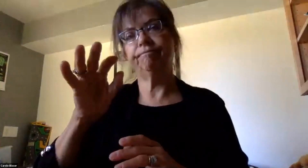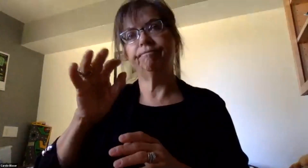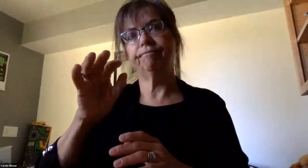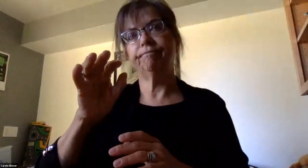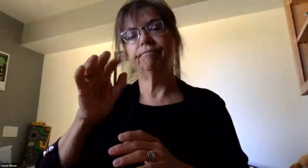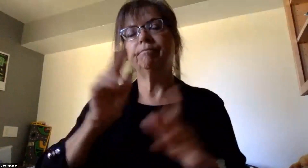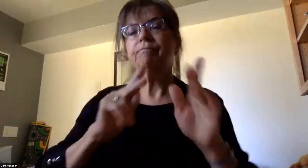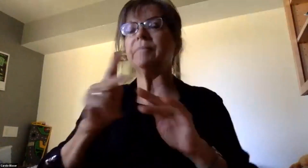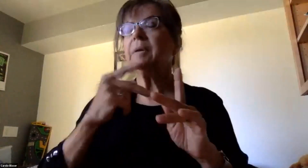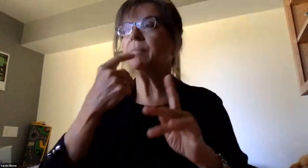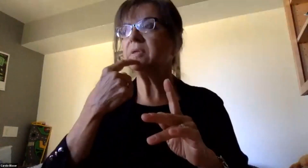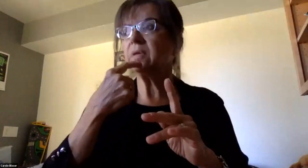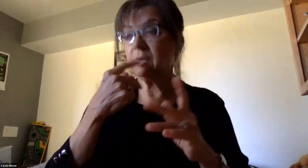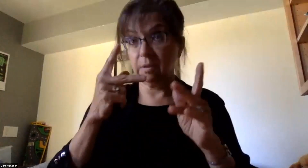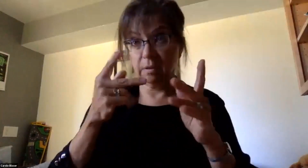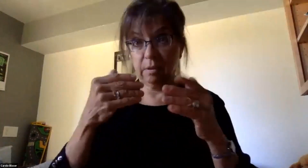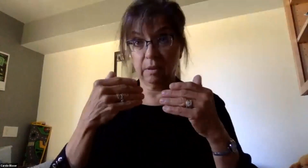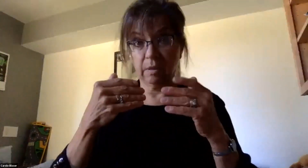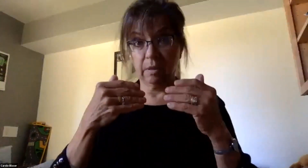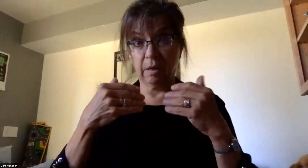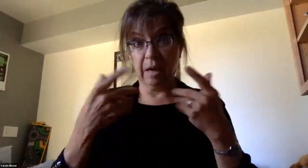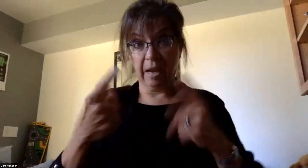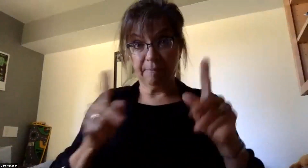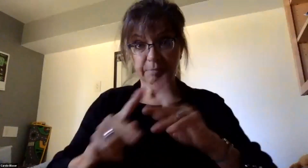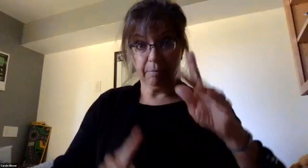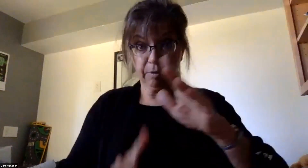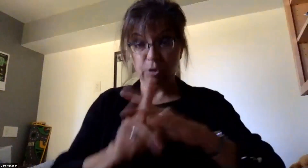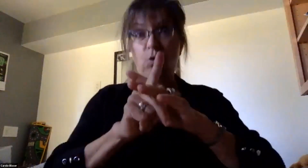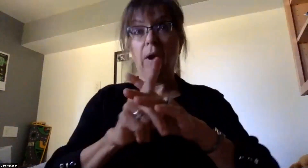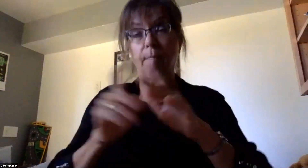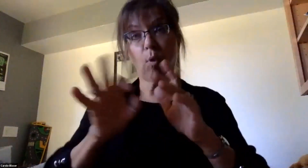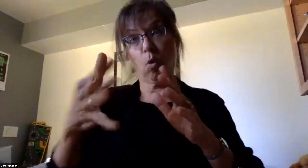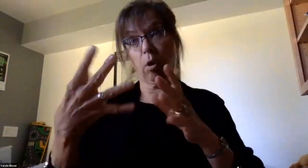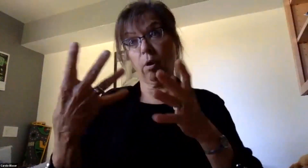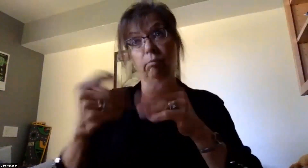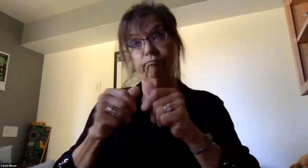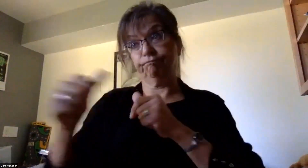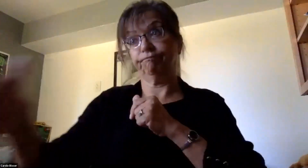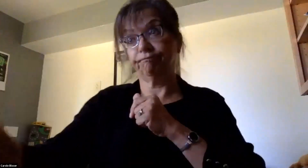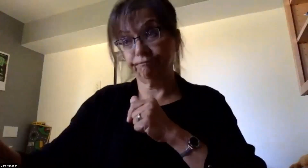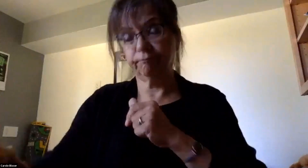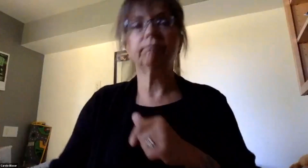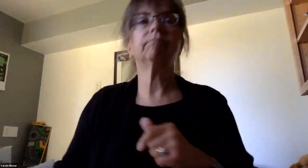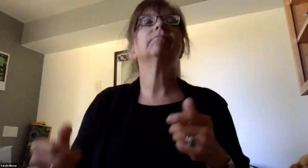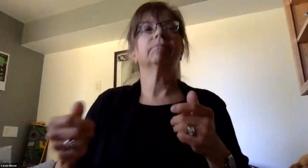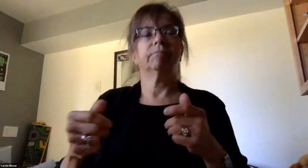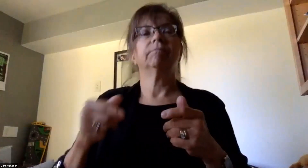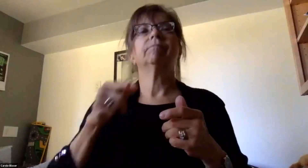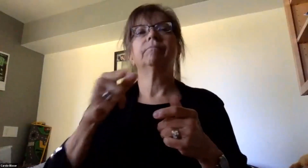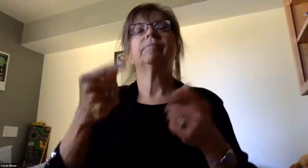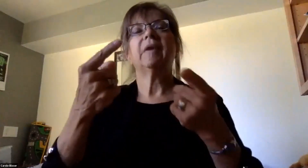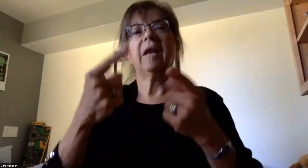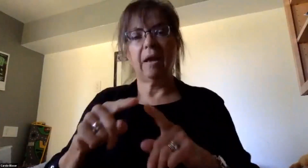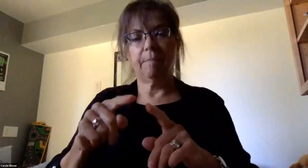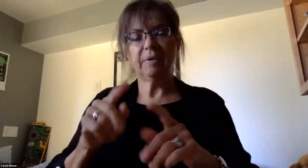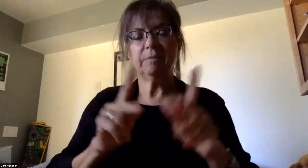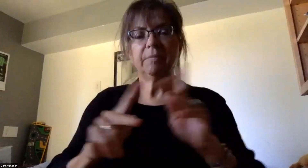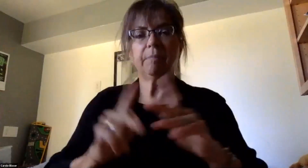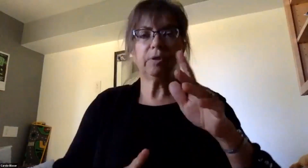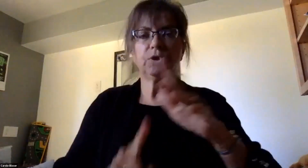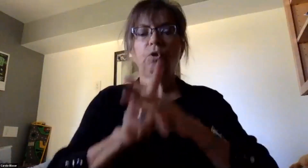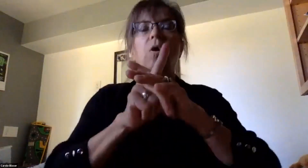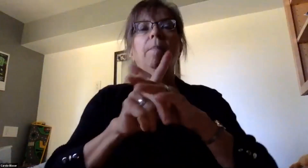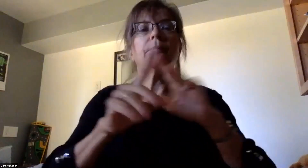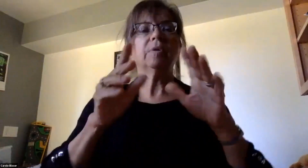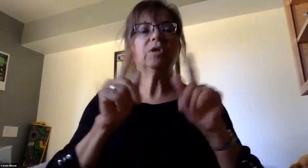if they will be held in person or virtually. Both orientations will be held in person. Students will attend in small groups to